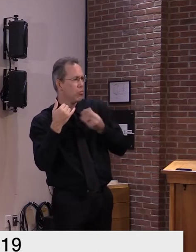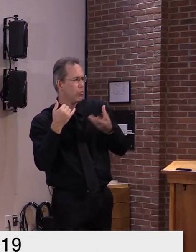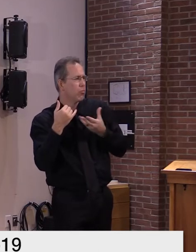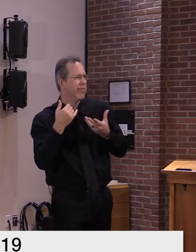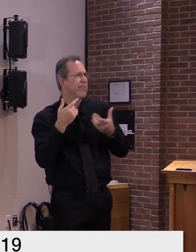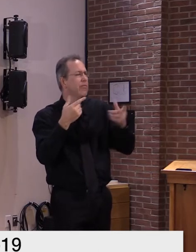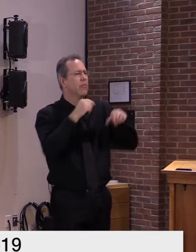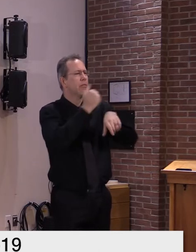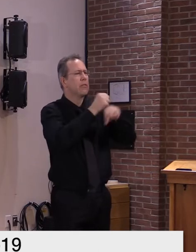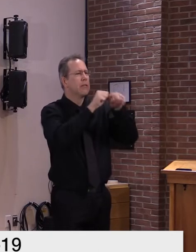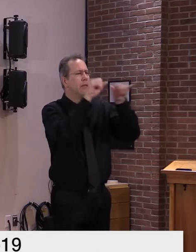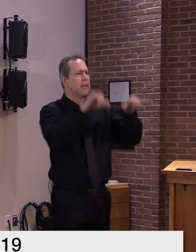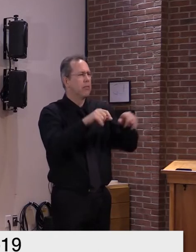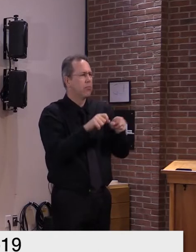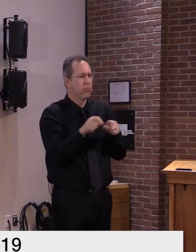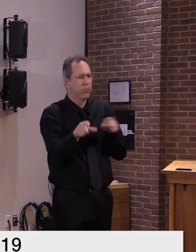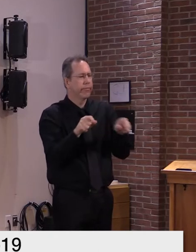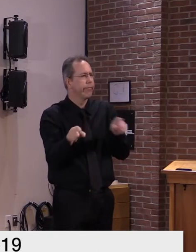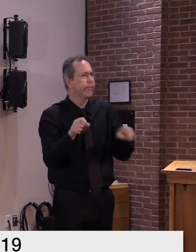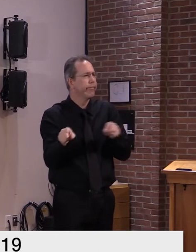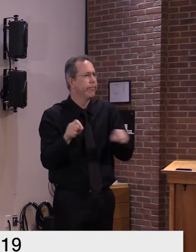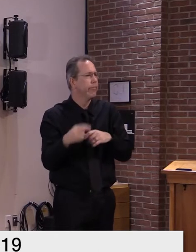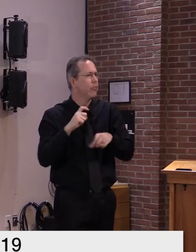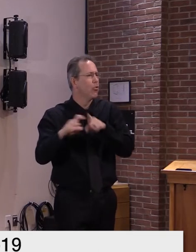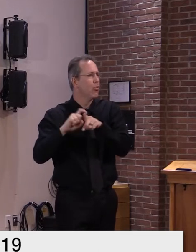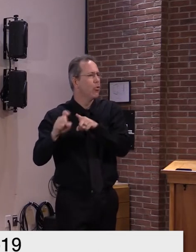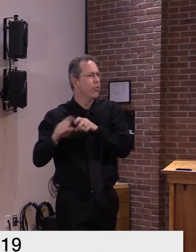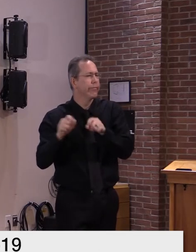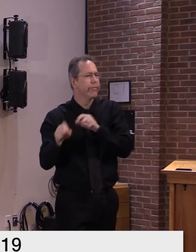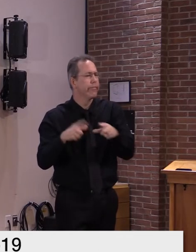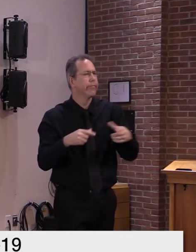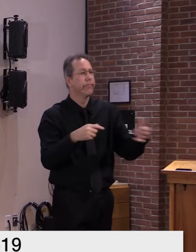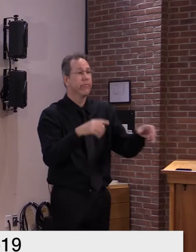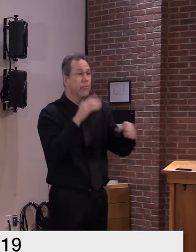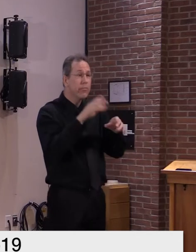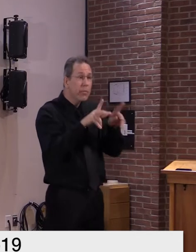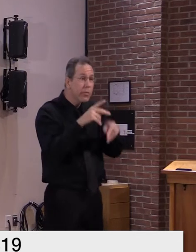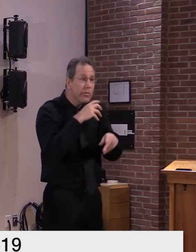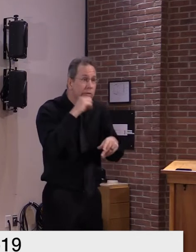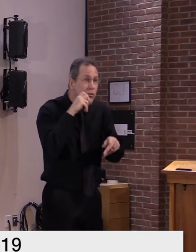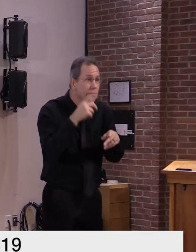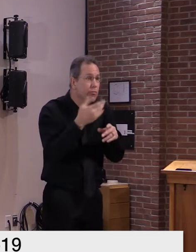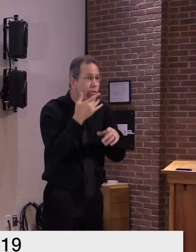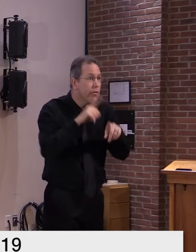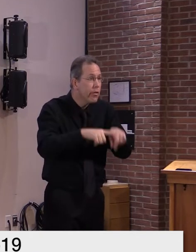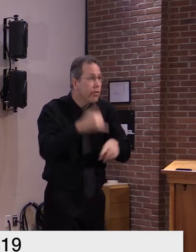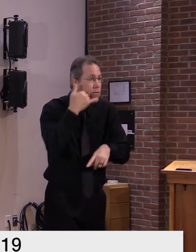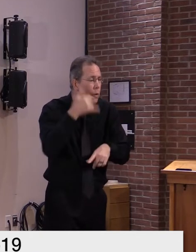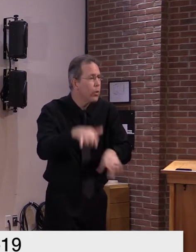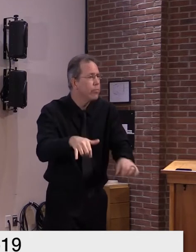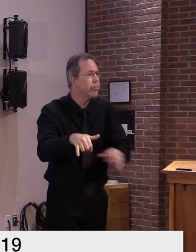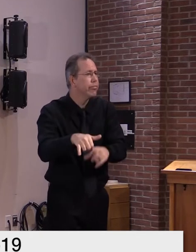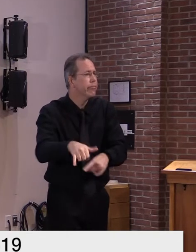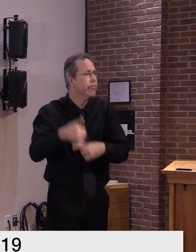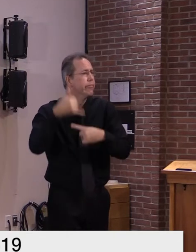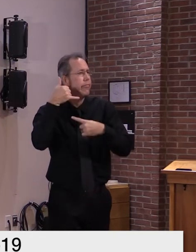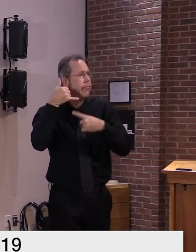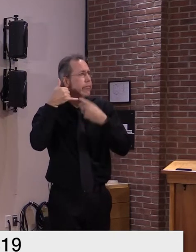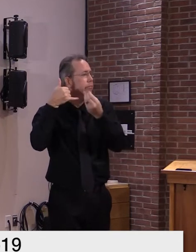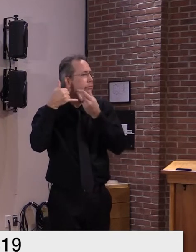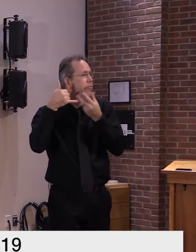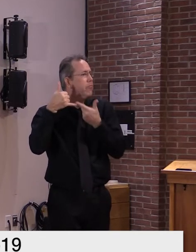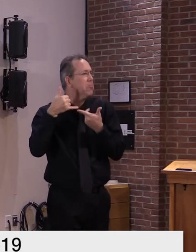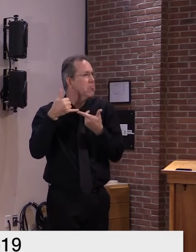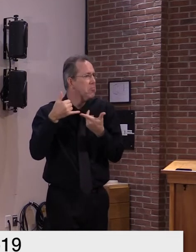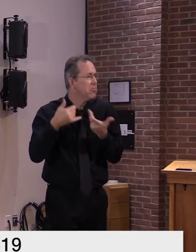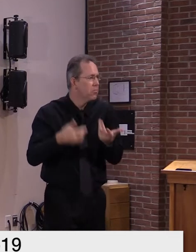has uh in addition to text messages uh and emails um and uh as